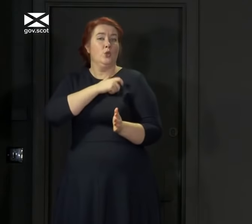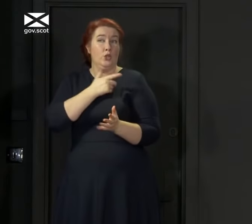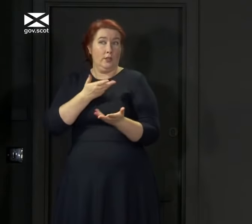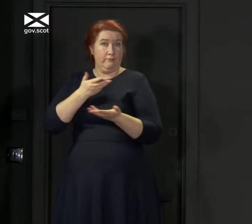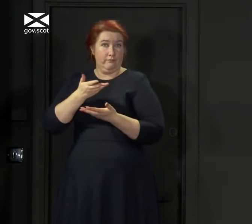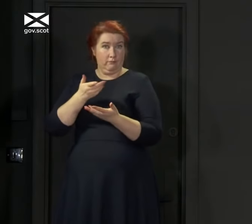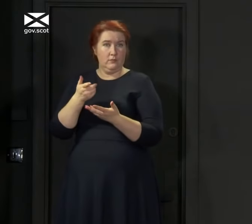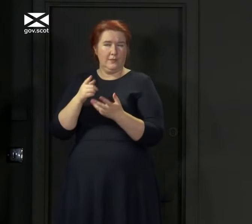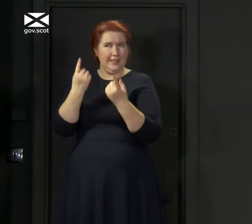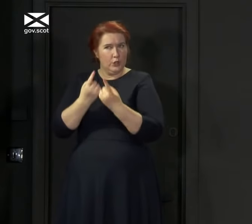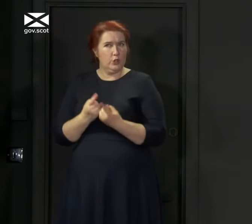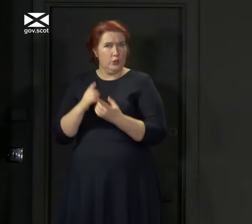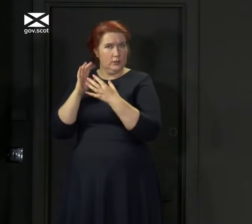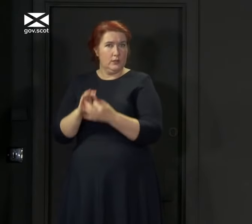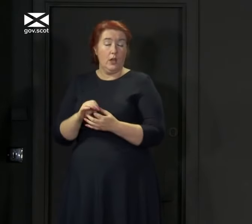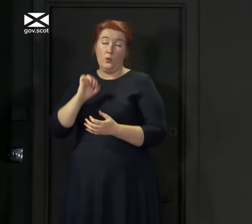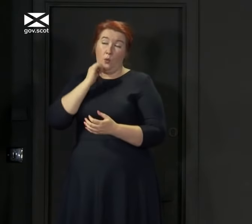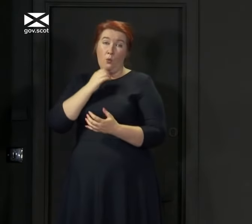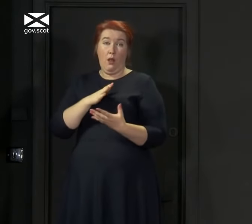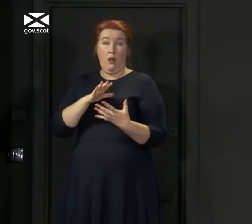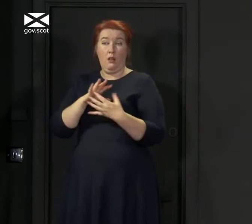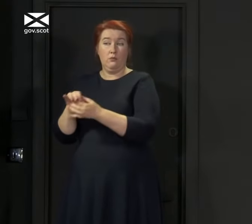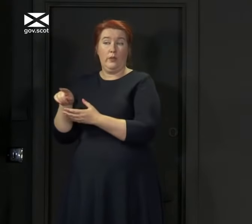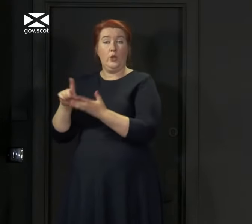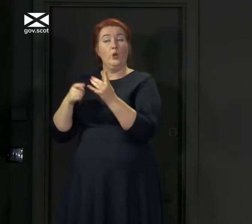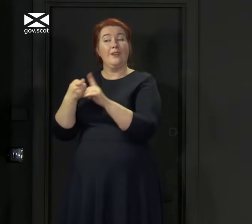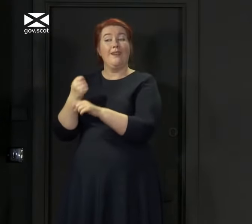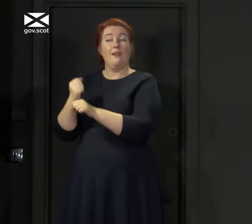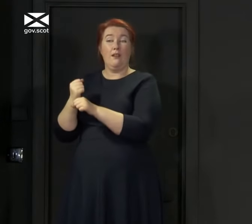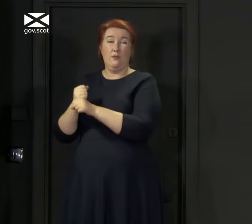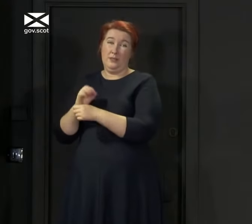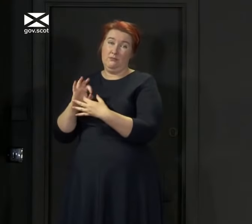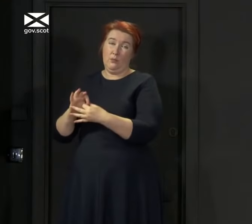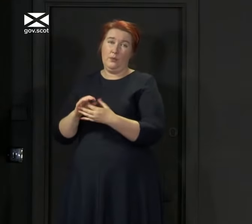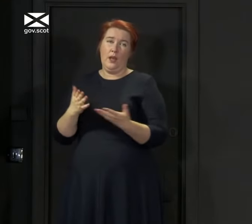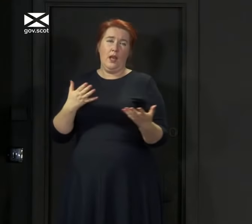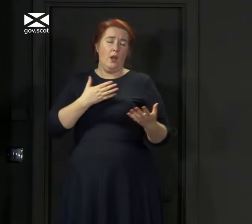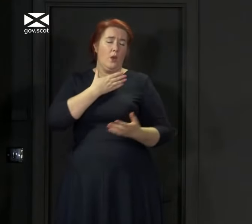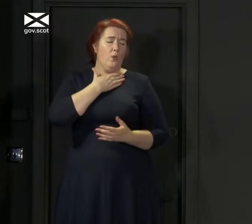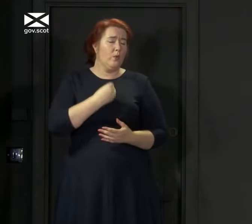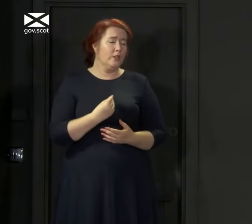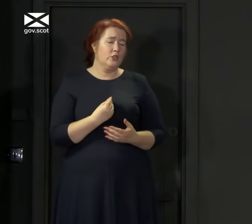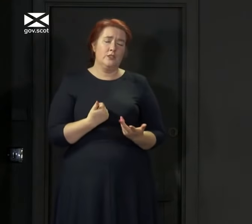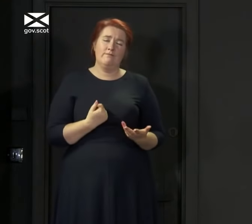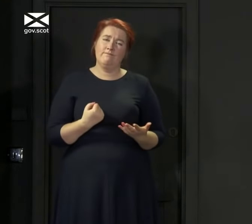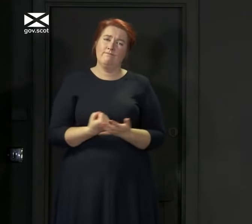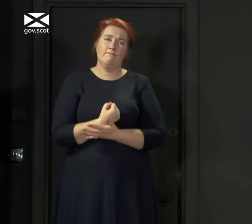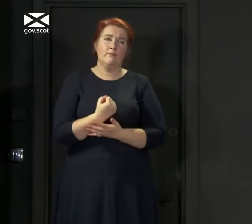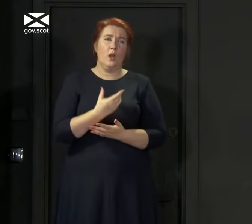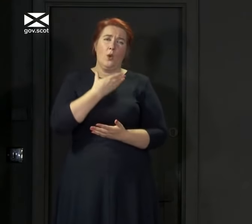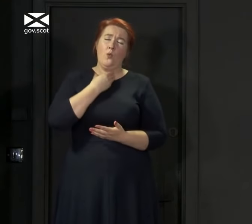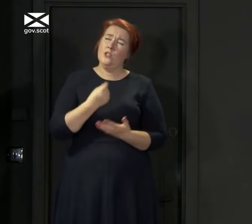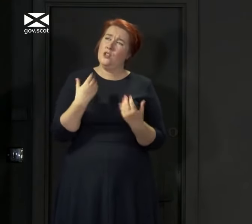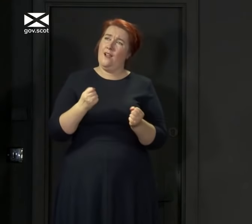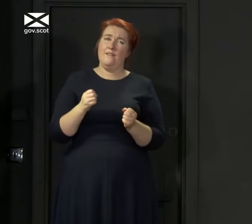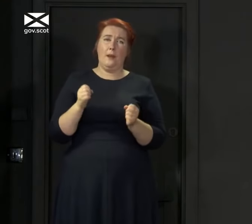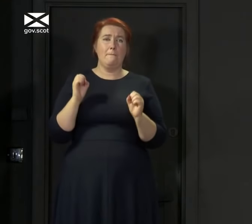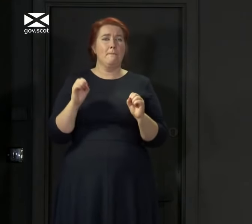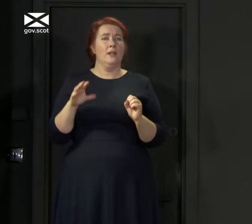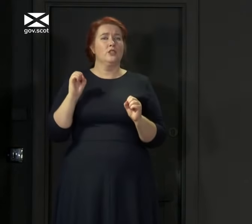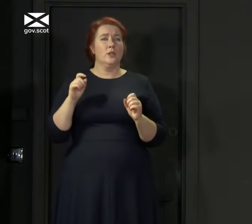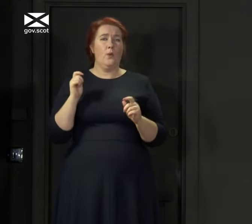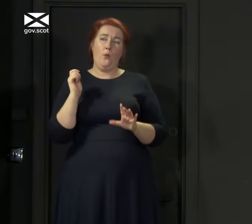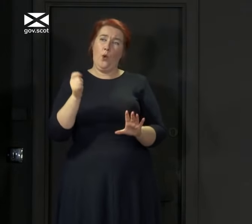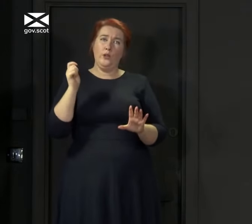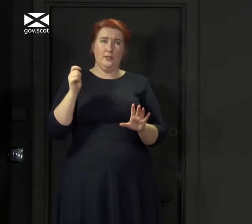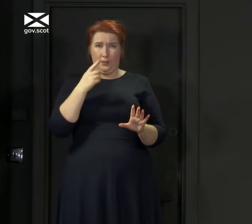there. And we will work with the UK government to try to do that as well. I wish I'd, more than anything else right now, I wish I had a magic wand to take away